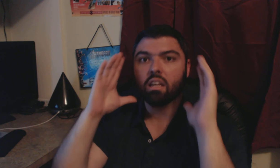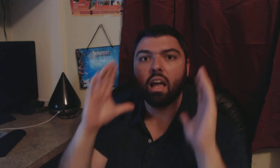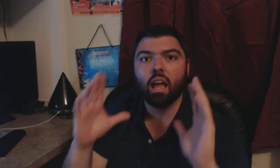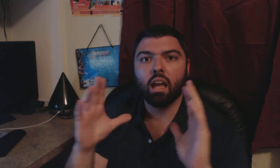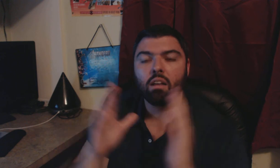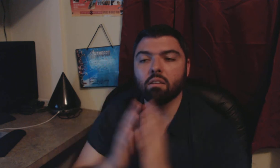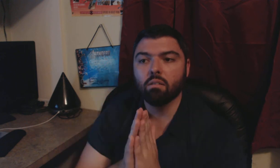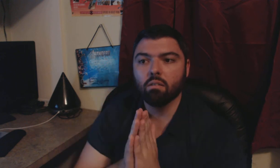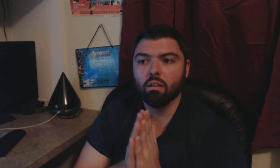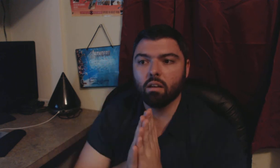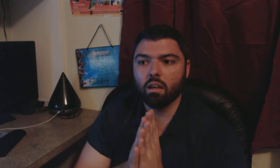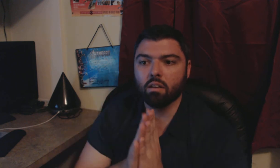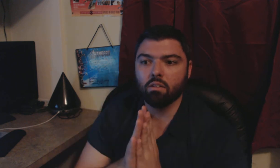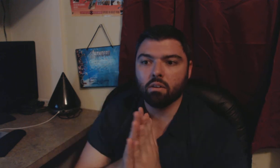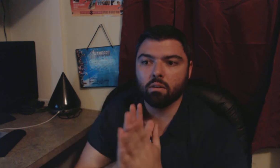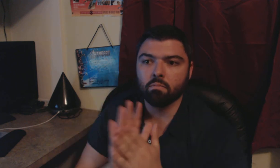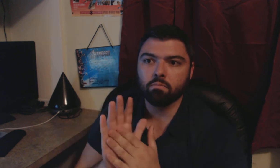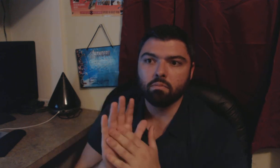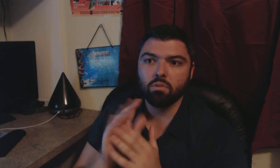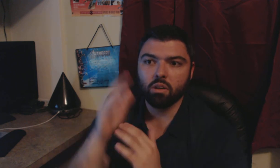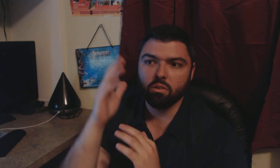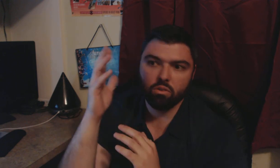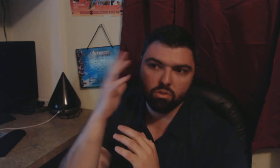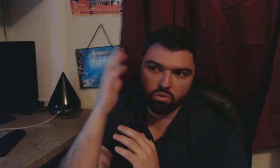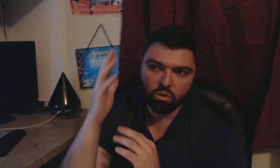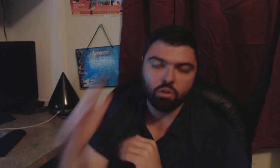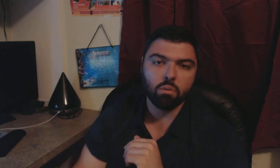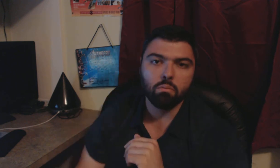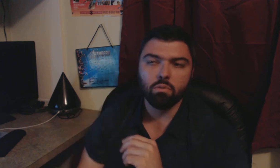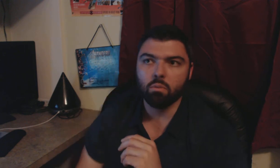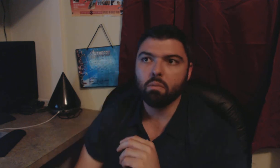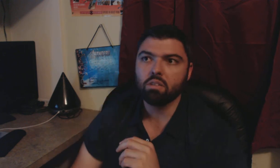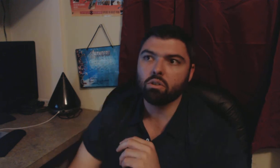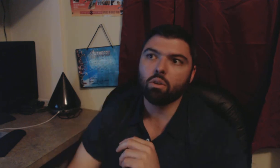and and on you you know your your mental